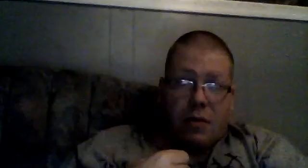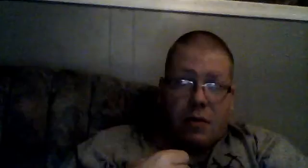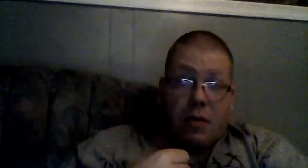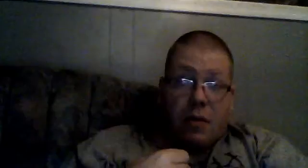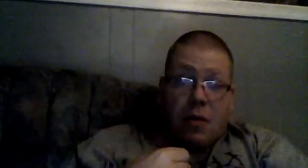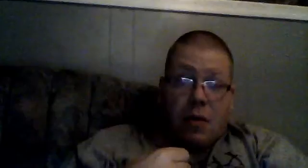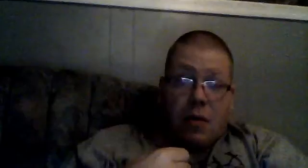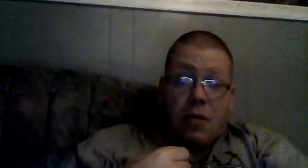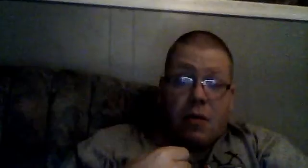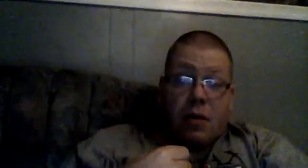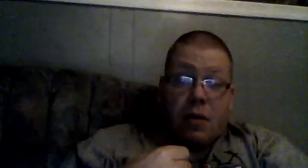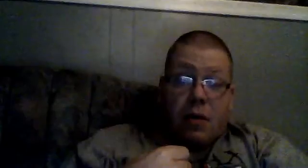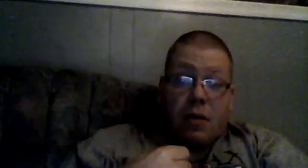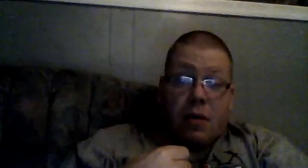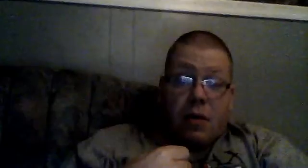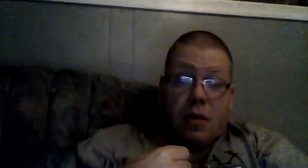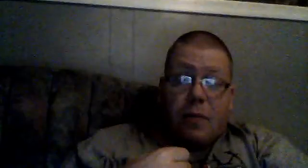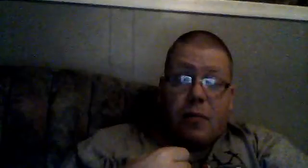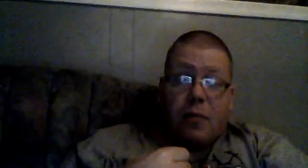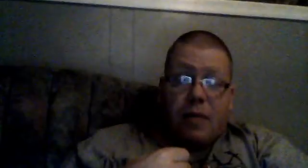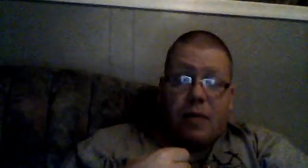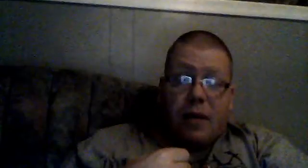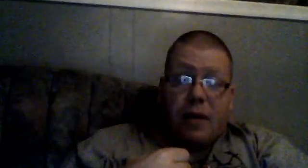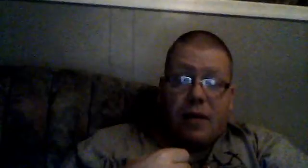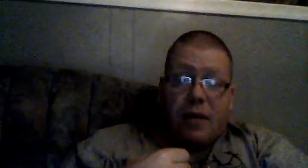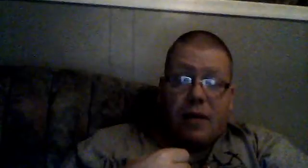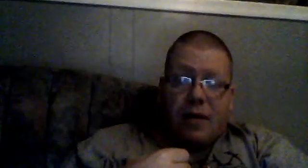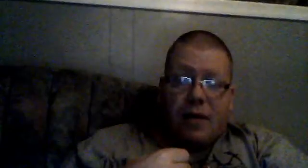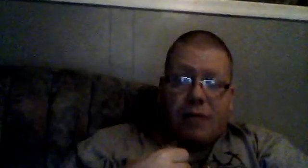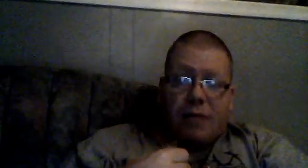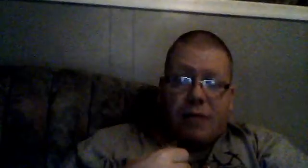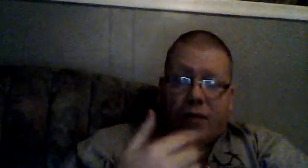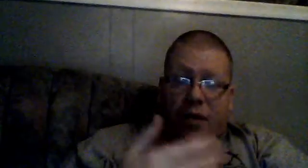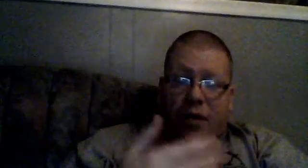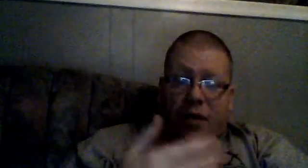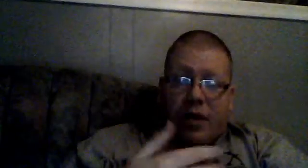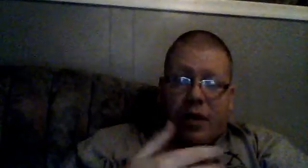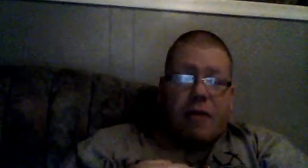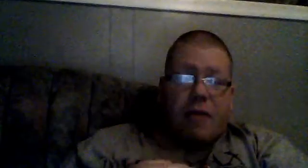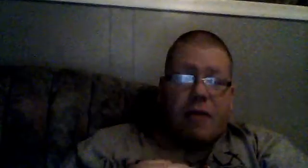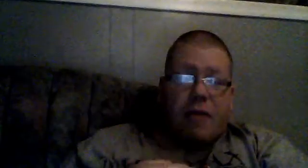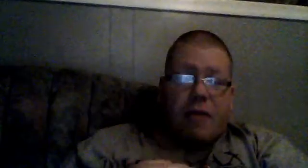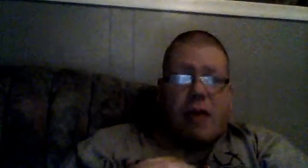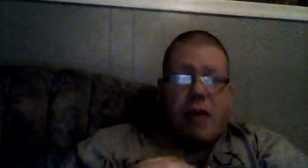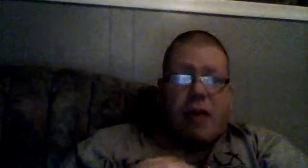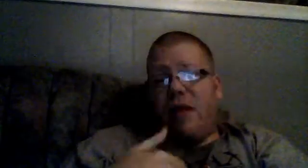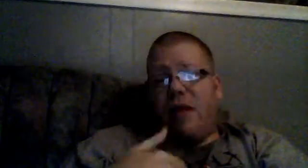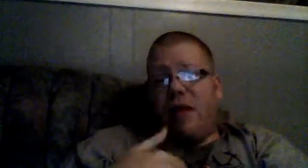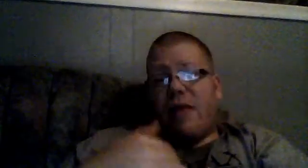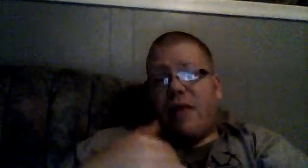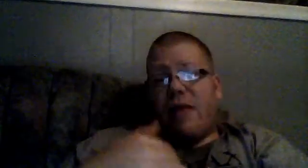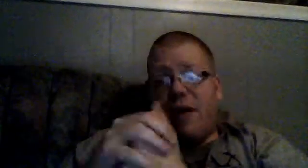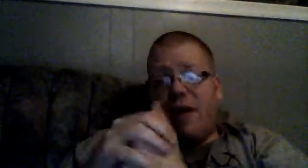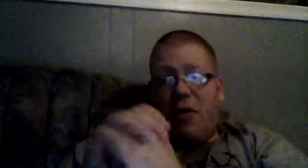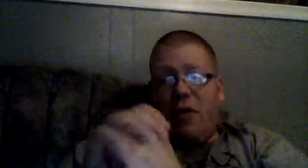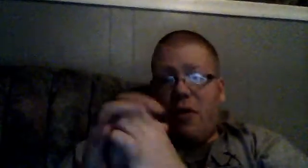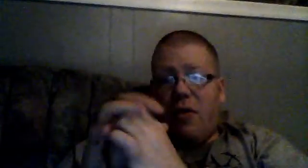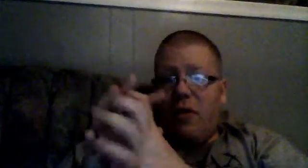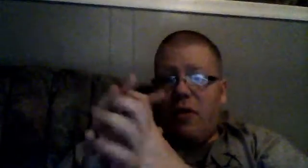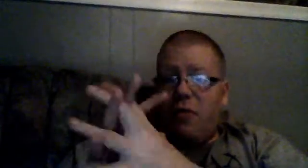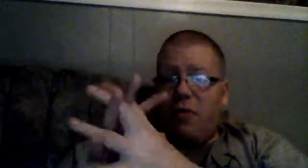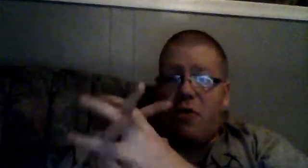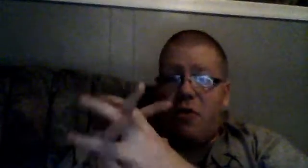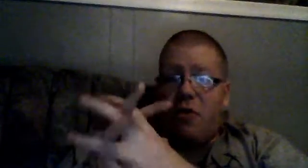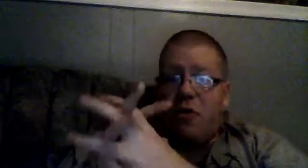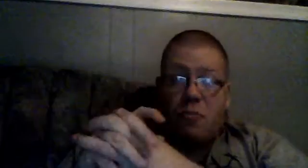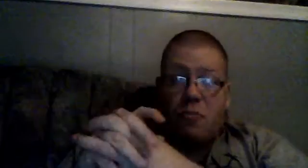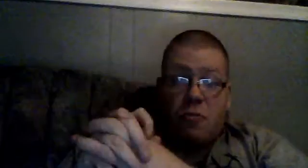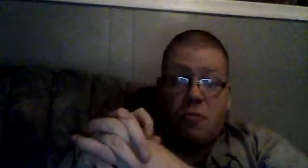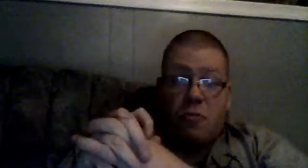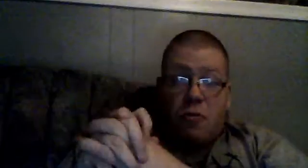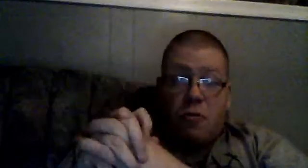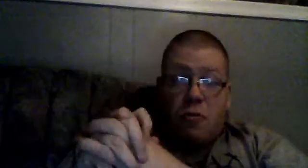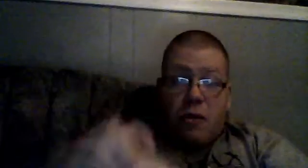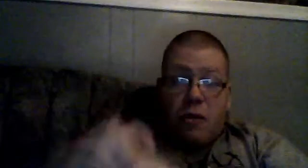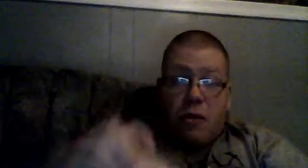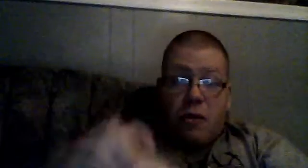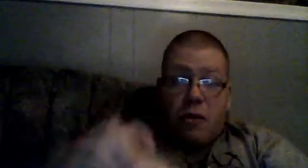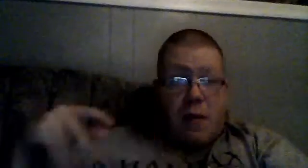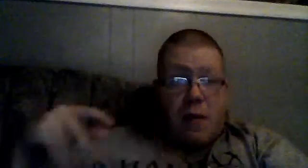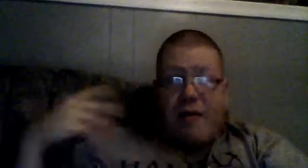get really depressed because of, of what not, and, but, and also that, that, that goes also for, keeping up with